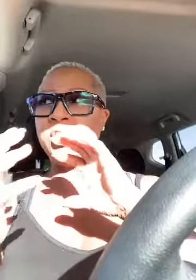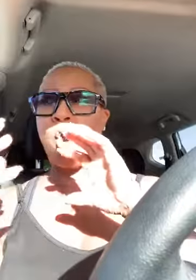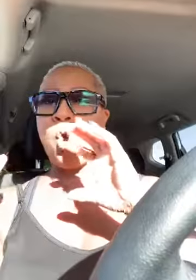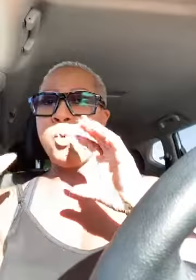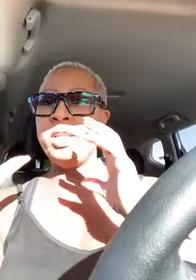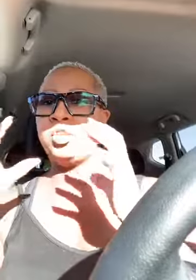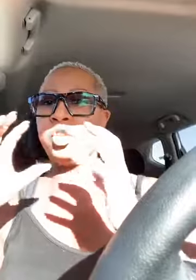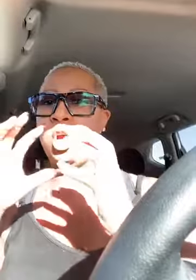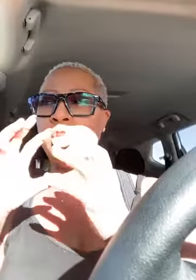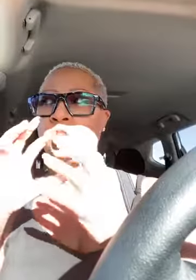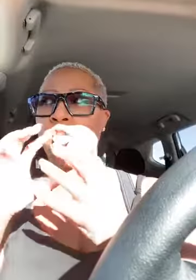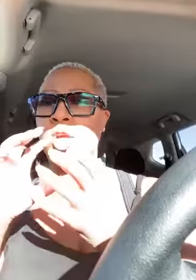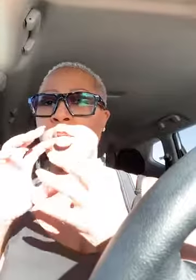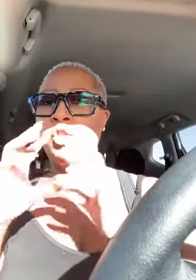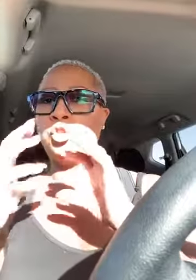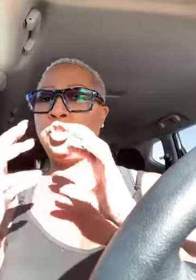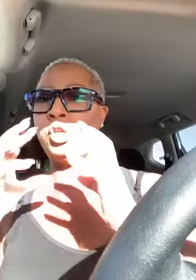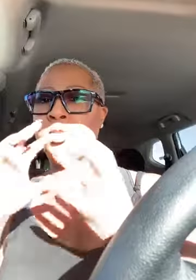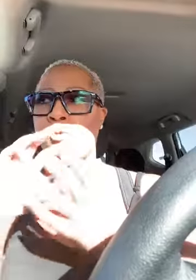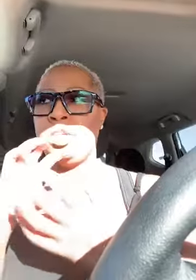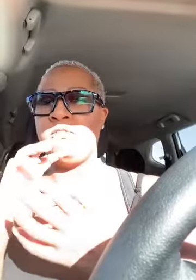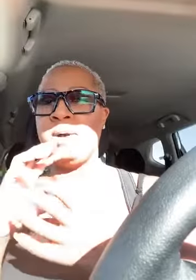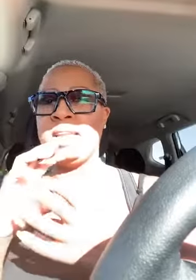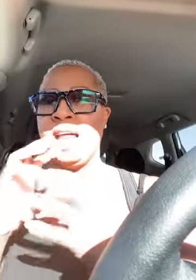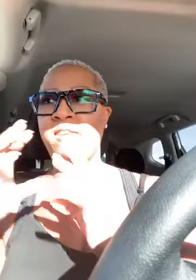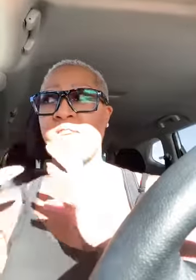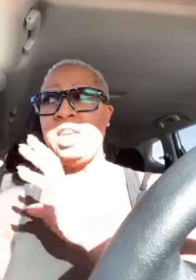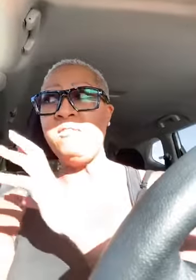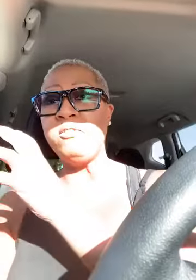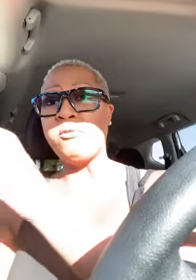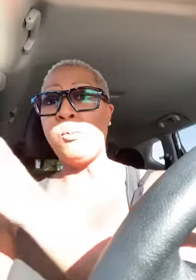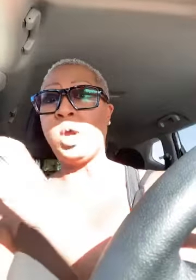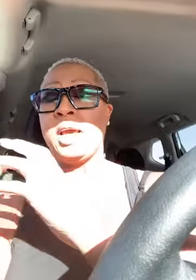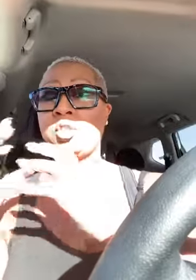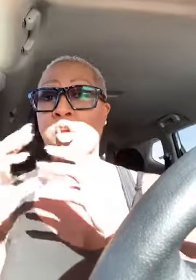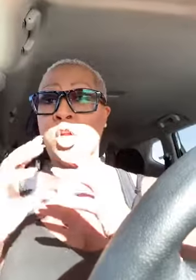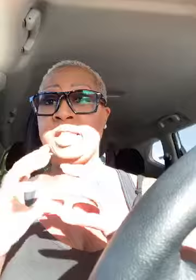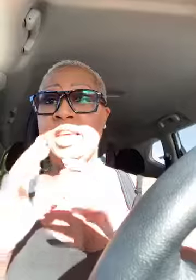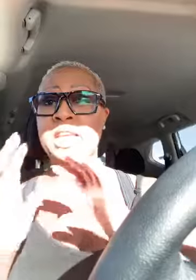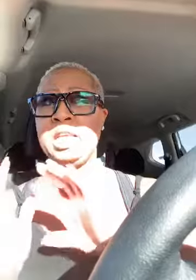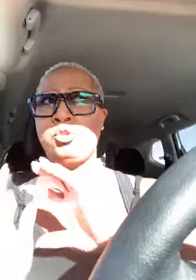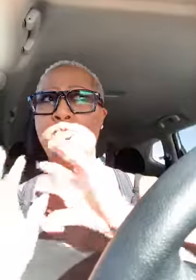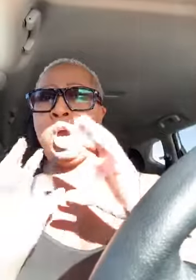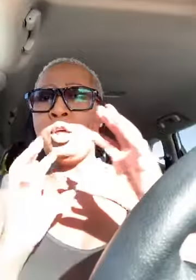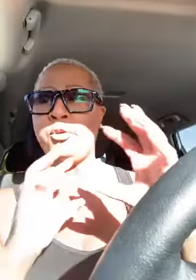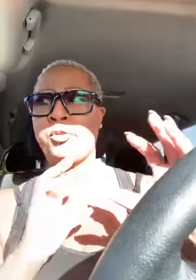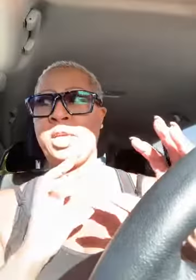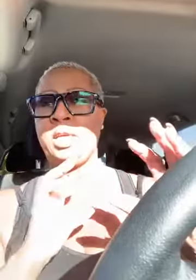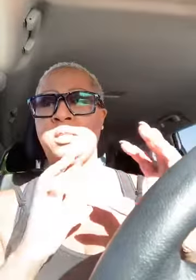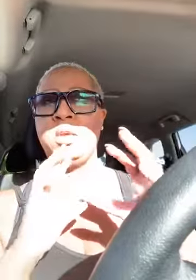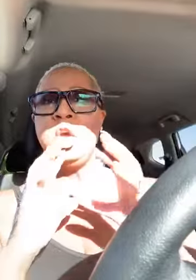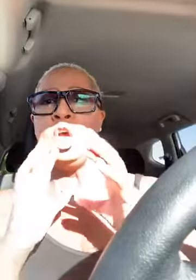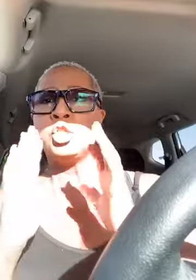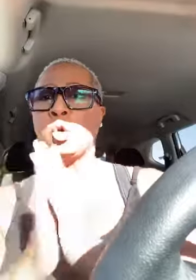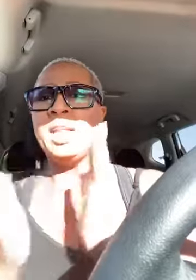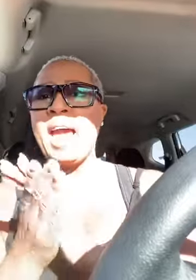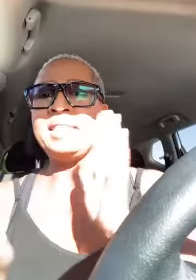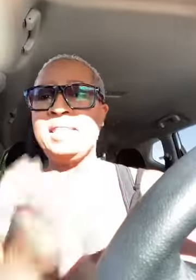has already started to change the trajectory of my life even from what i started then into other things so last